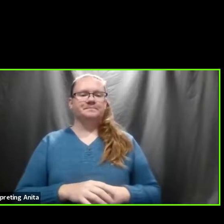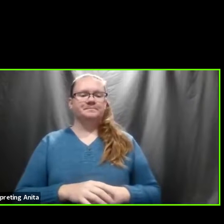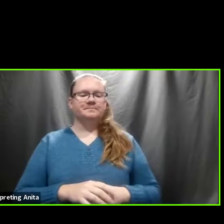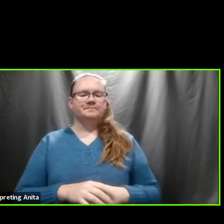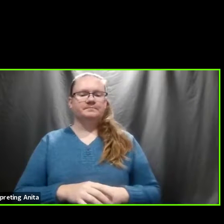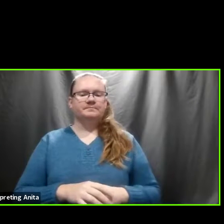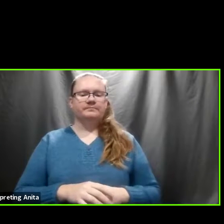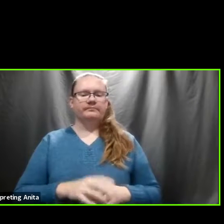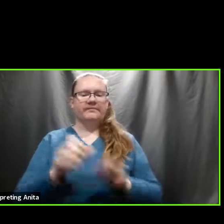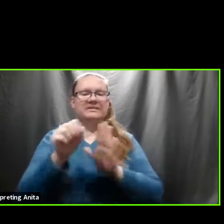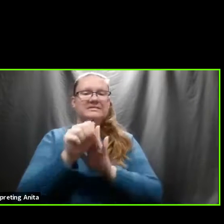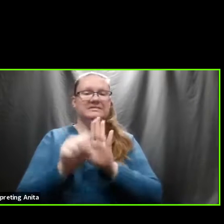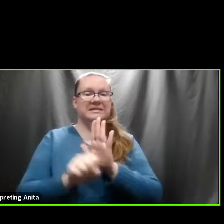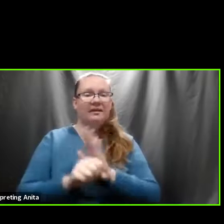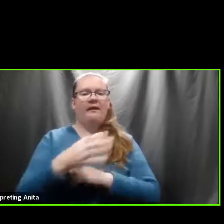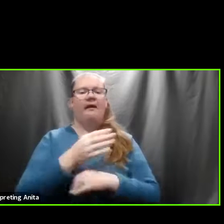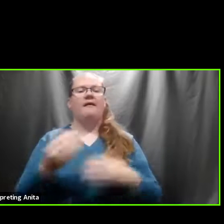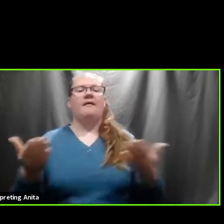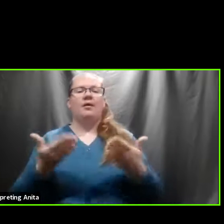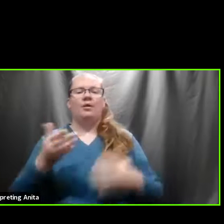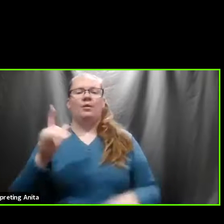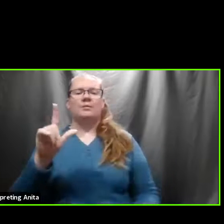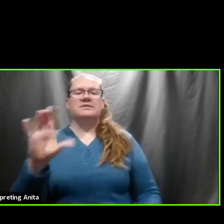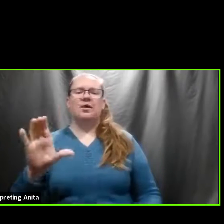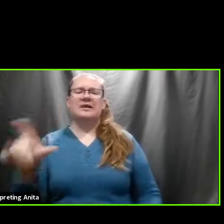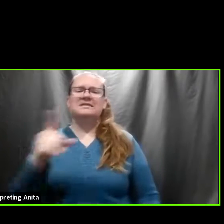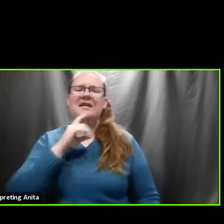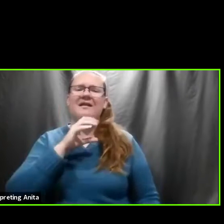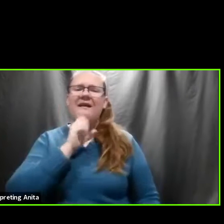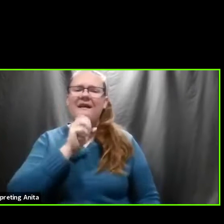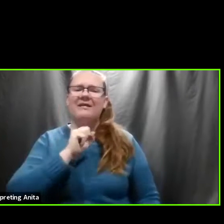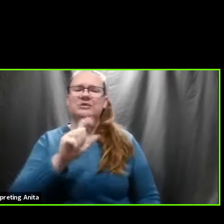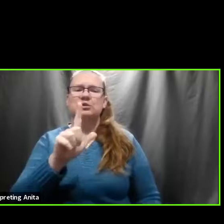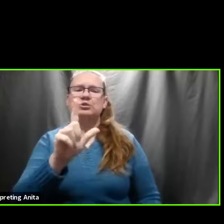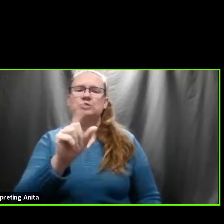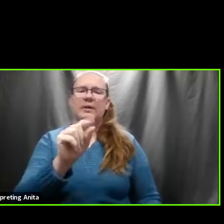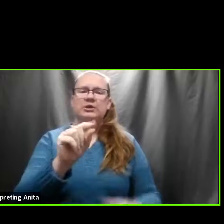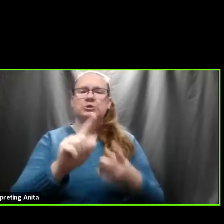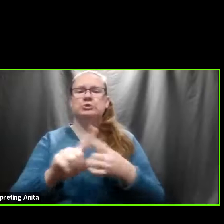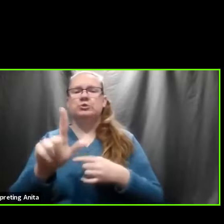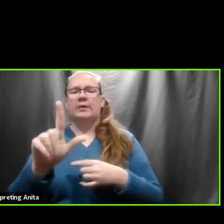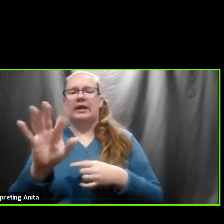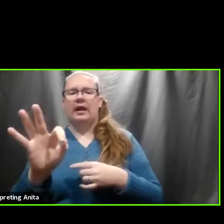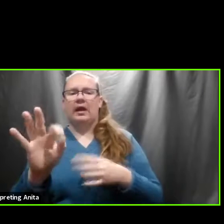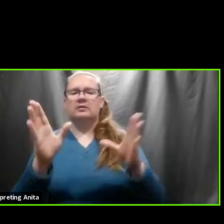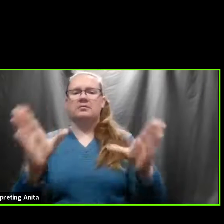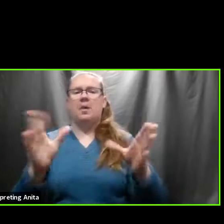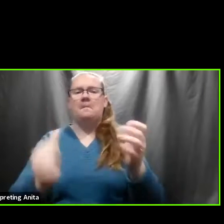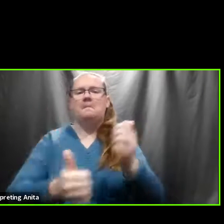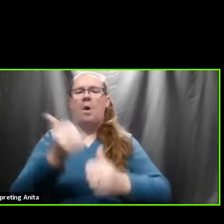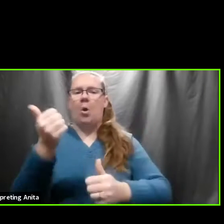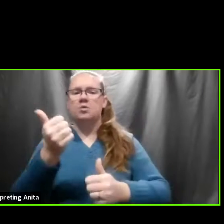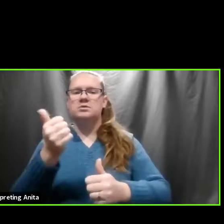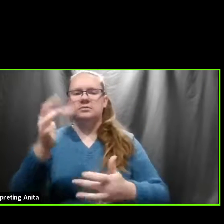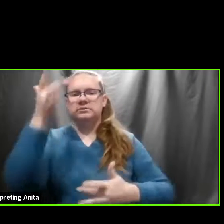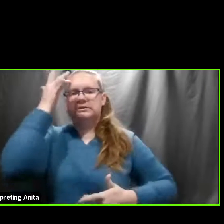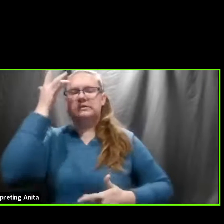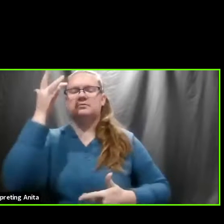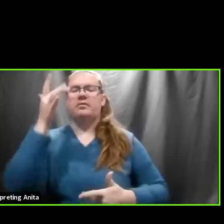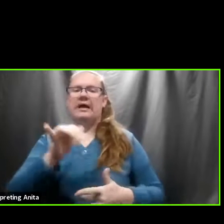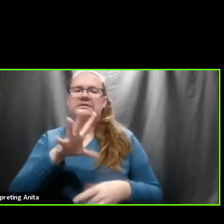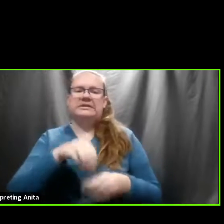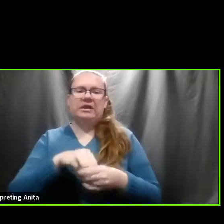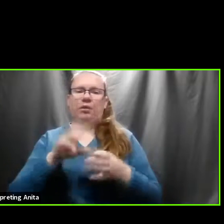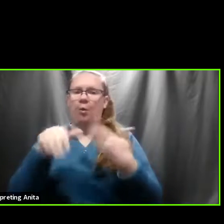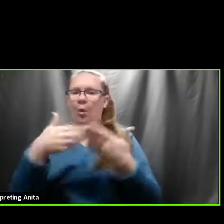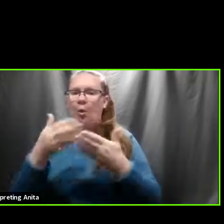here in Lucas County, the age bracket 20 to 29 is the most cases. That's true in the state, that's true in the Lucas County.